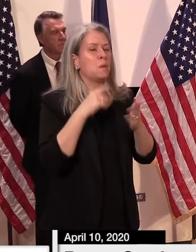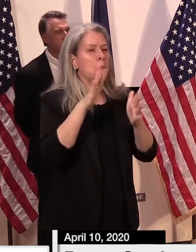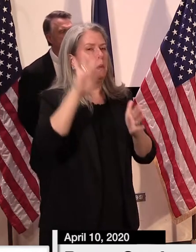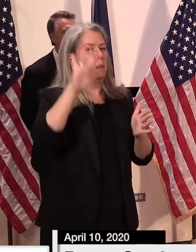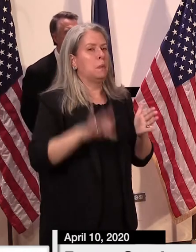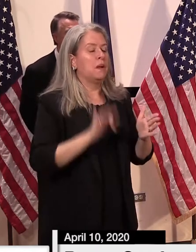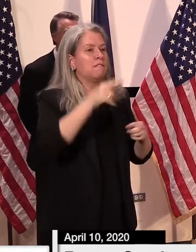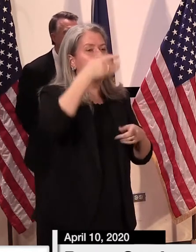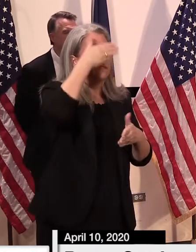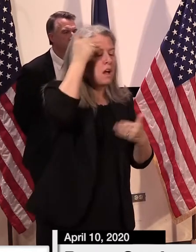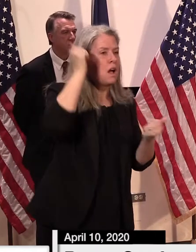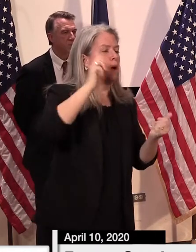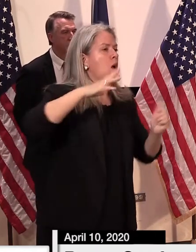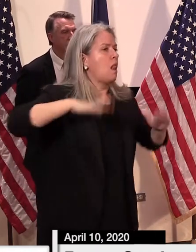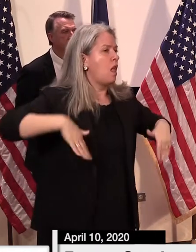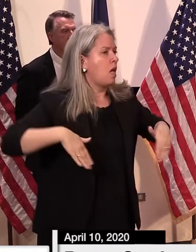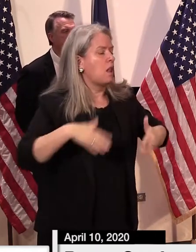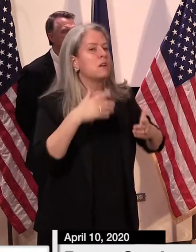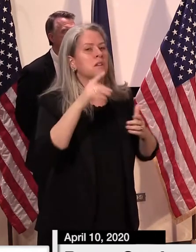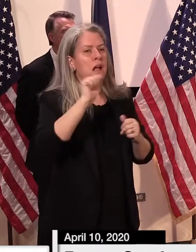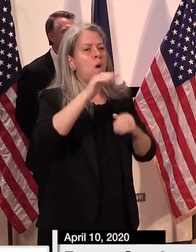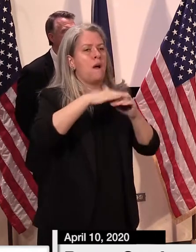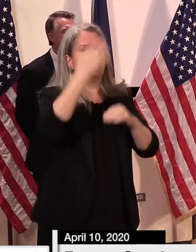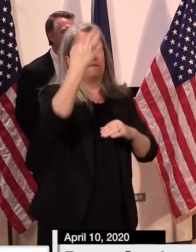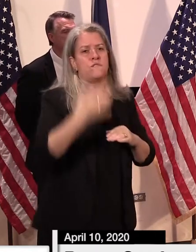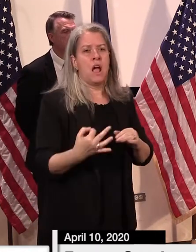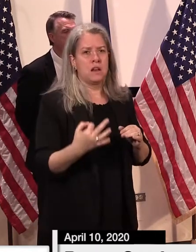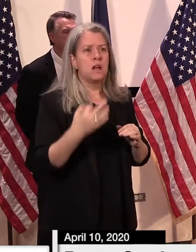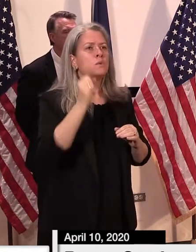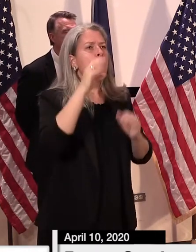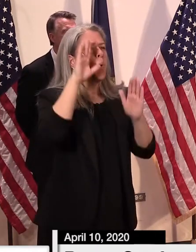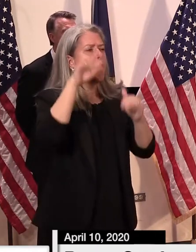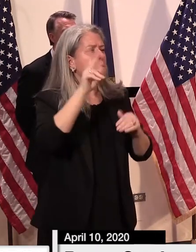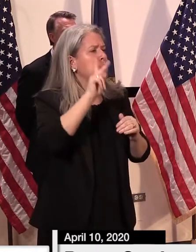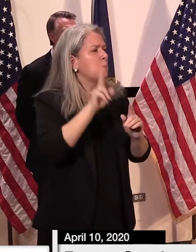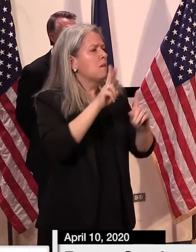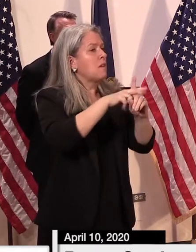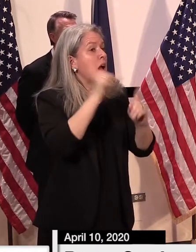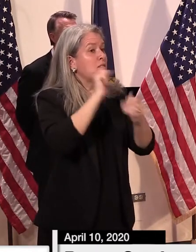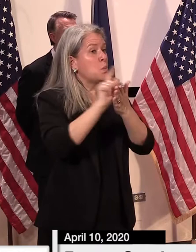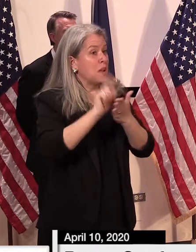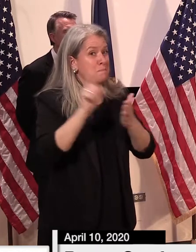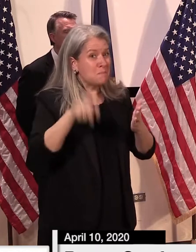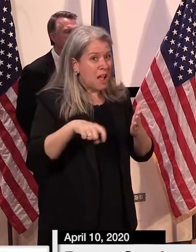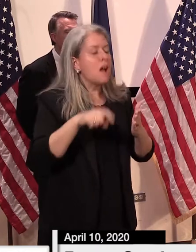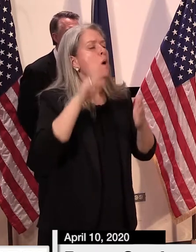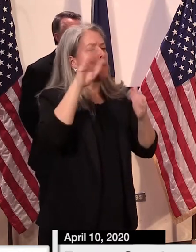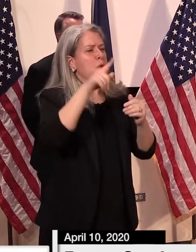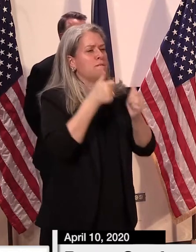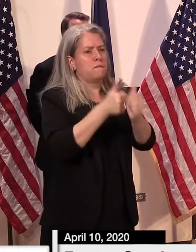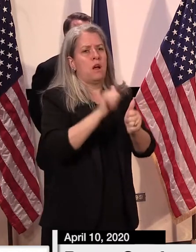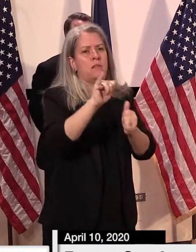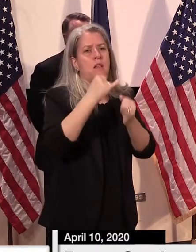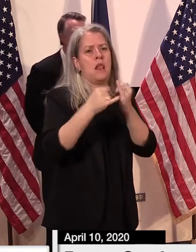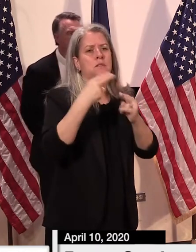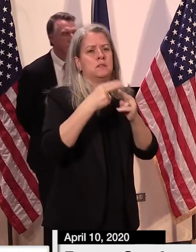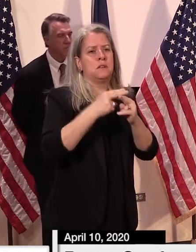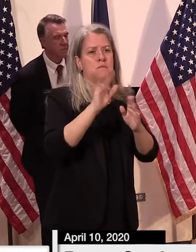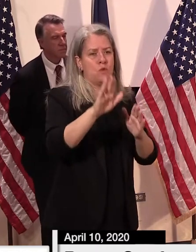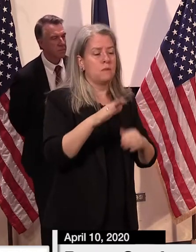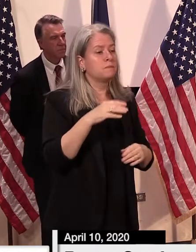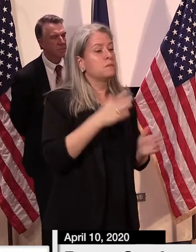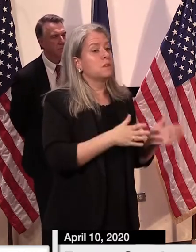are leaving that open for people who need to get their claims in. For the claimant assistance line, we're following the